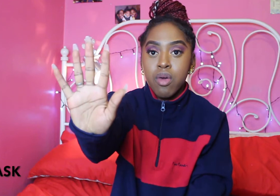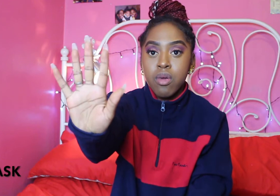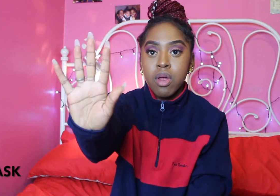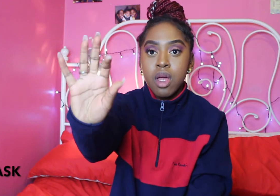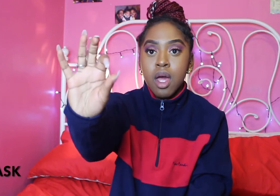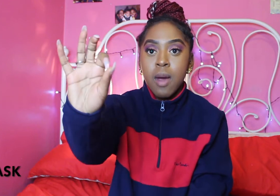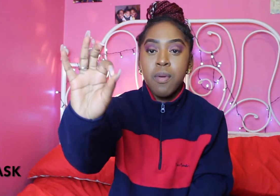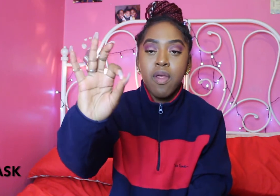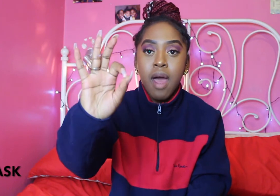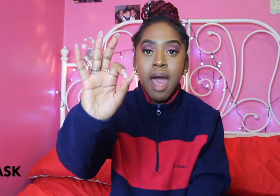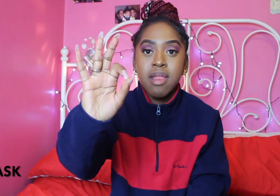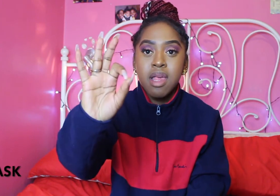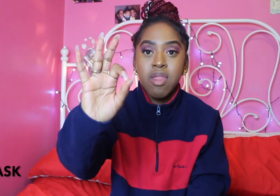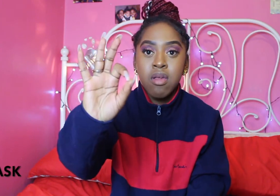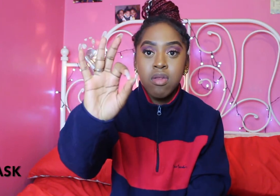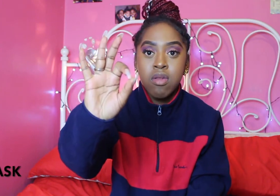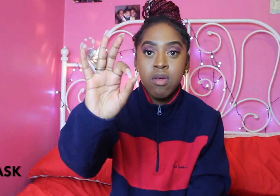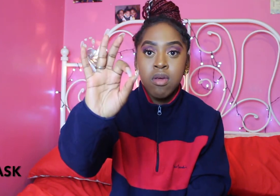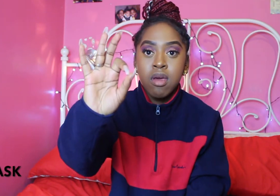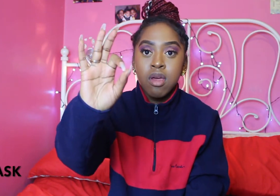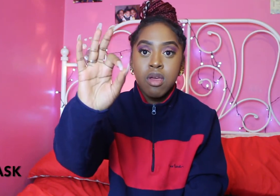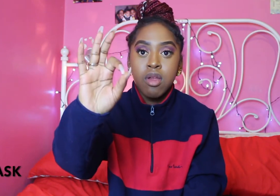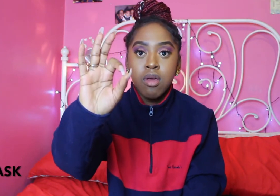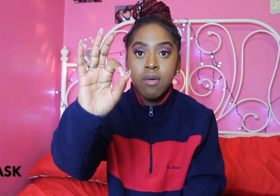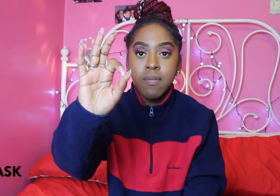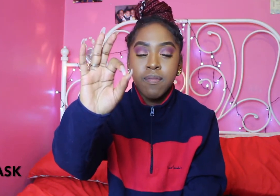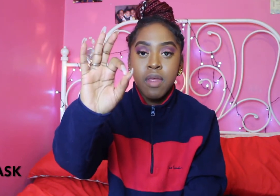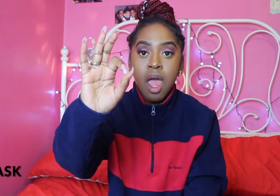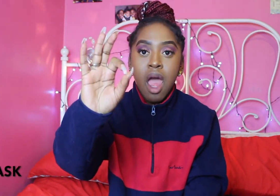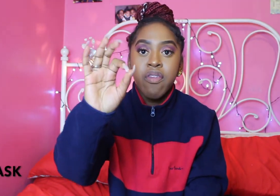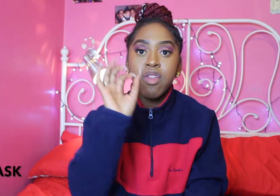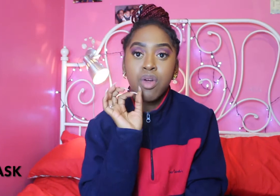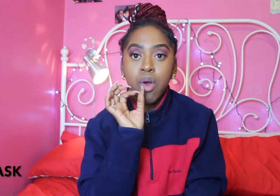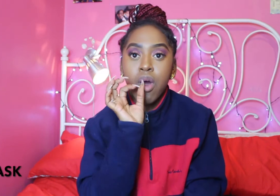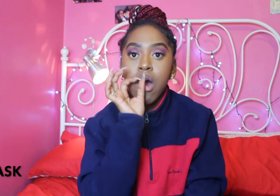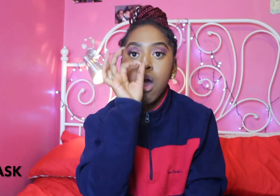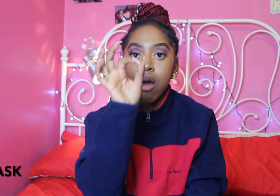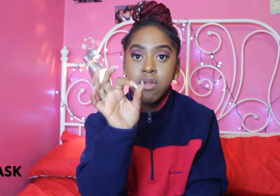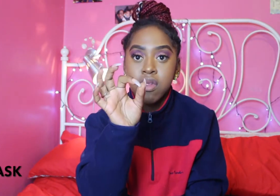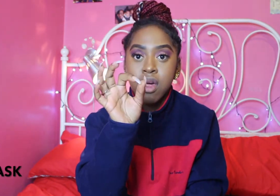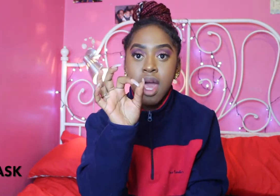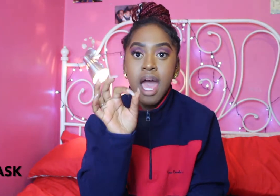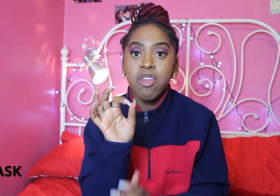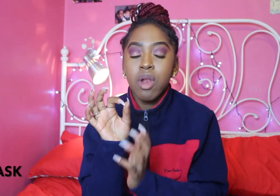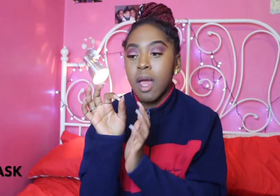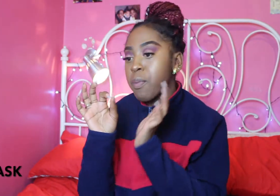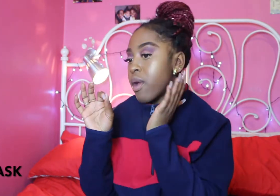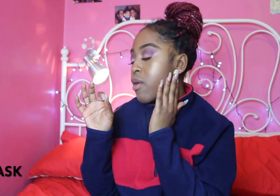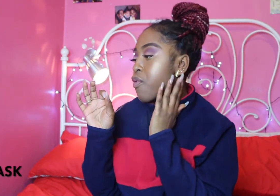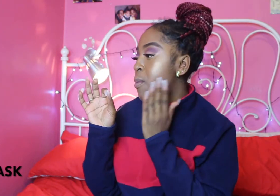And put your hands like this You know And then you go ask And you're like putting it from